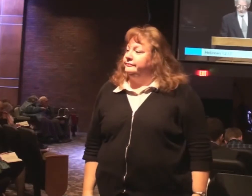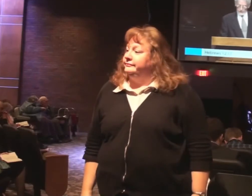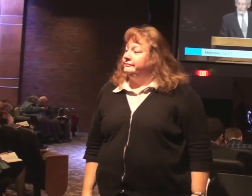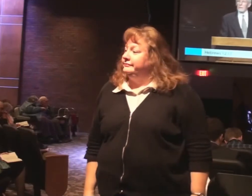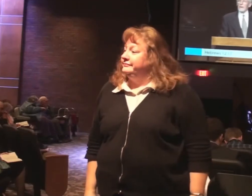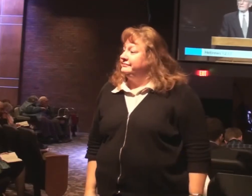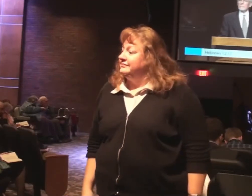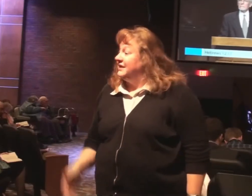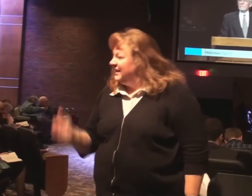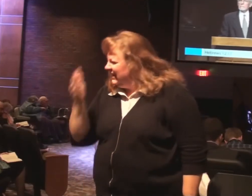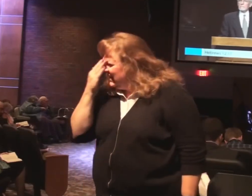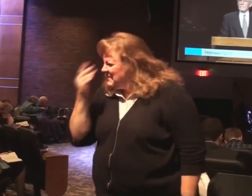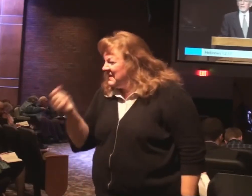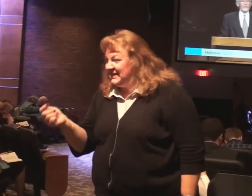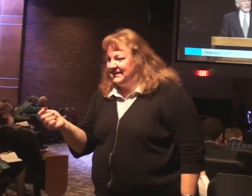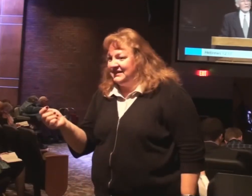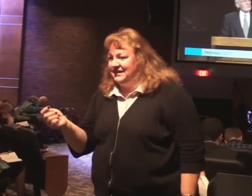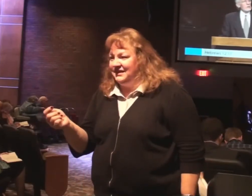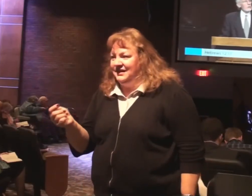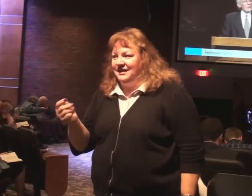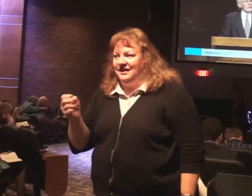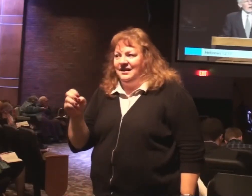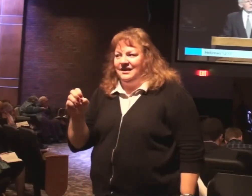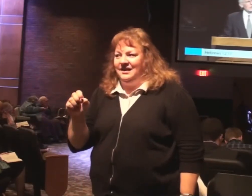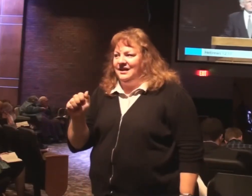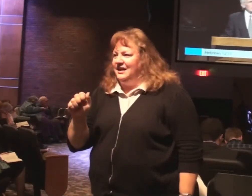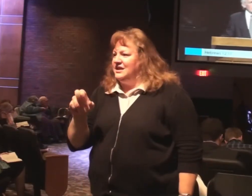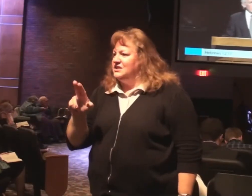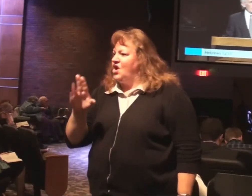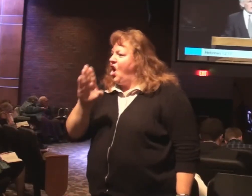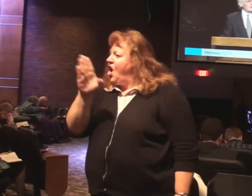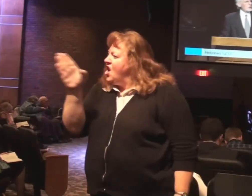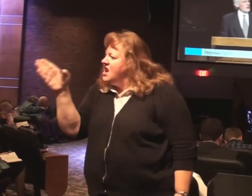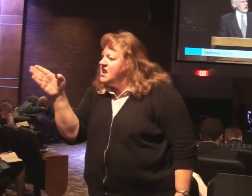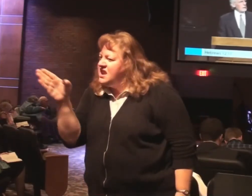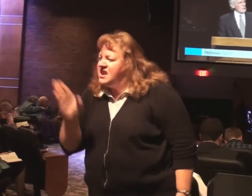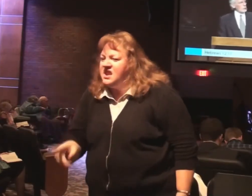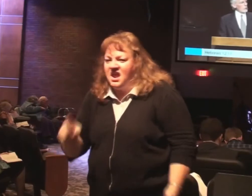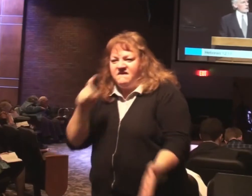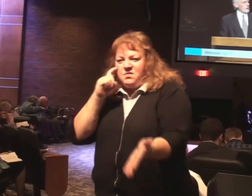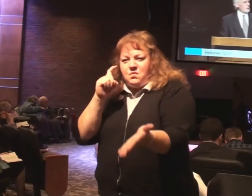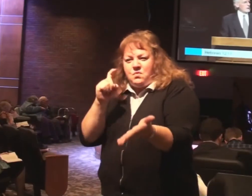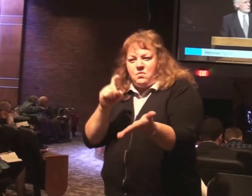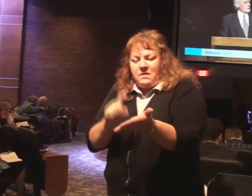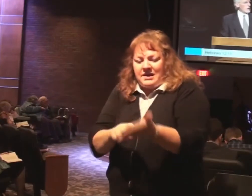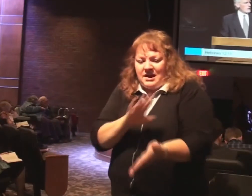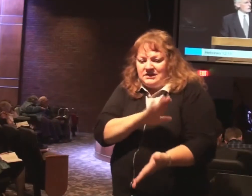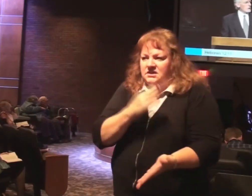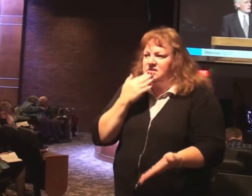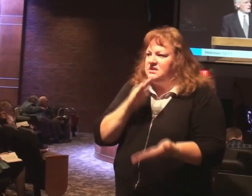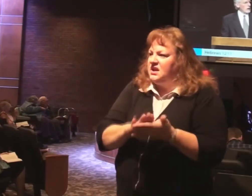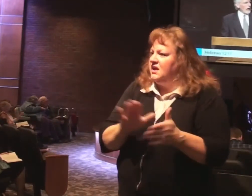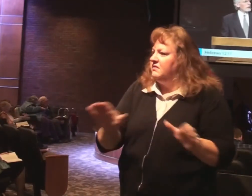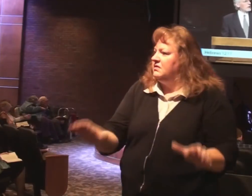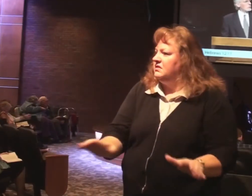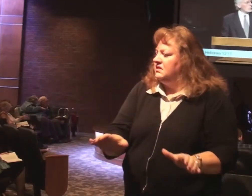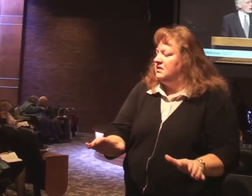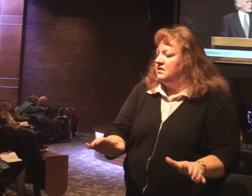You know what? Esau never acknowledges or recognizes the evil of what he did. You know what it says? He hated his brother